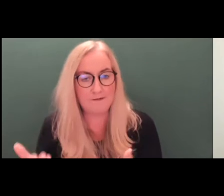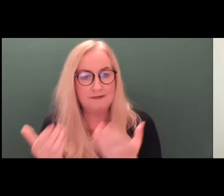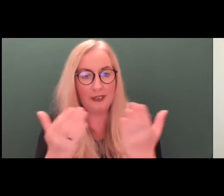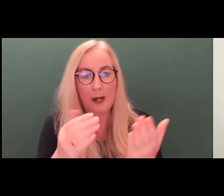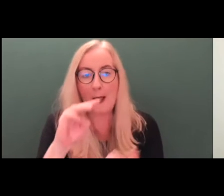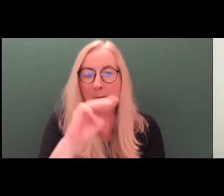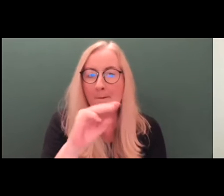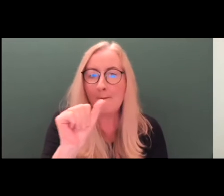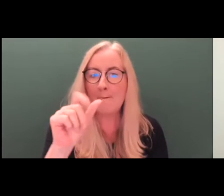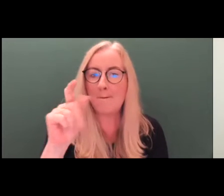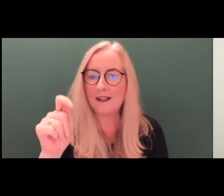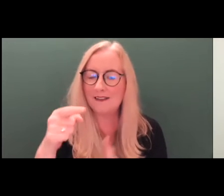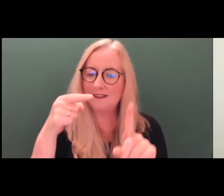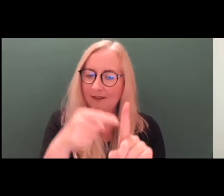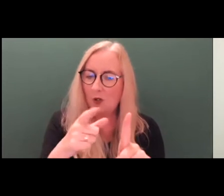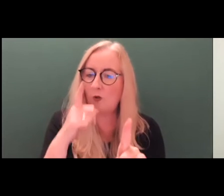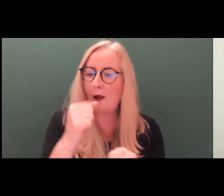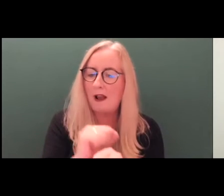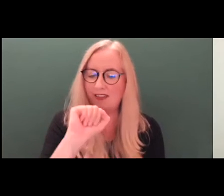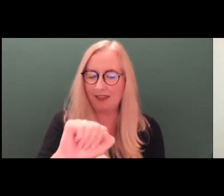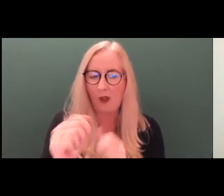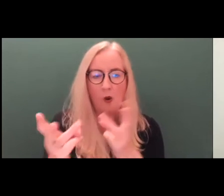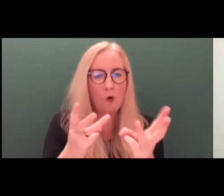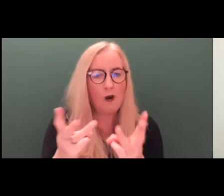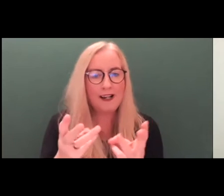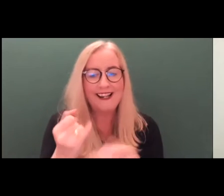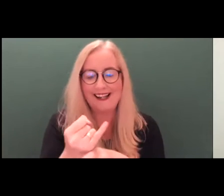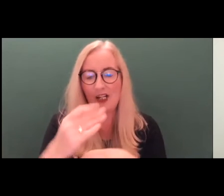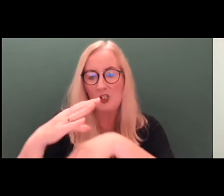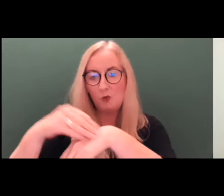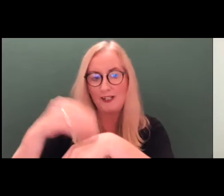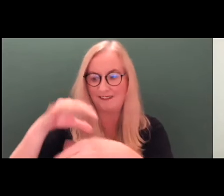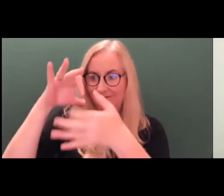to talk about that work that they have been doing in Sweden with this project.